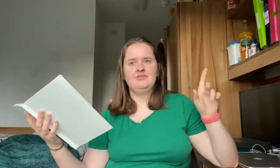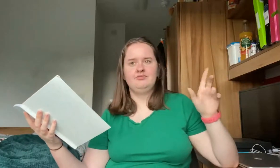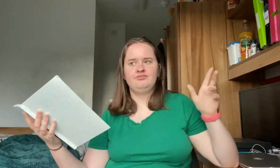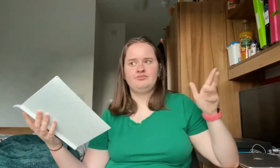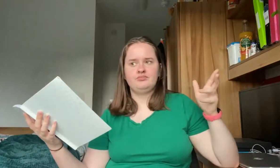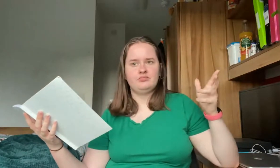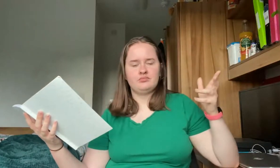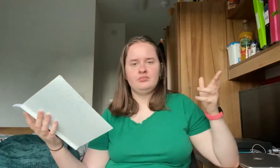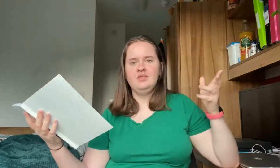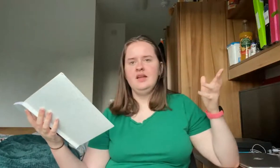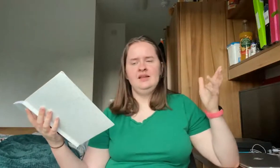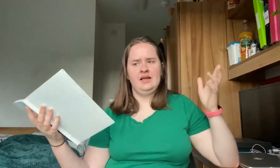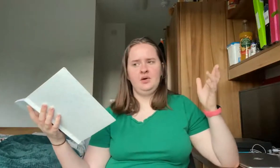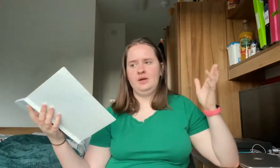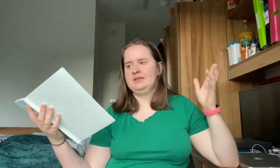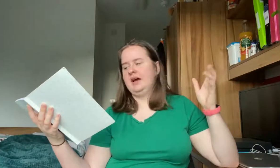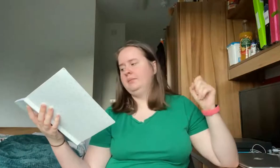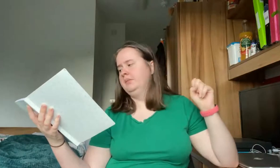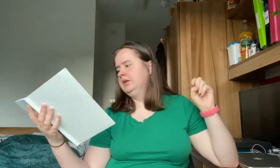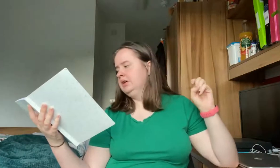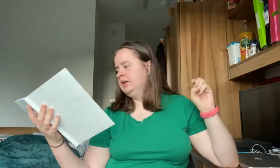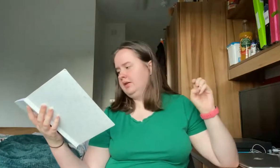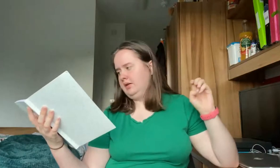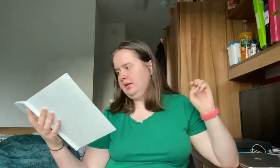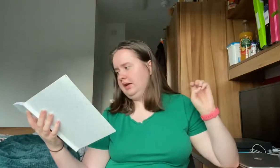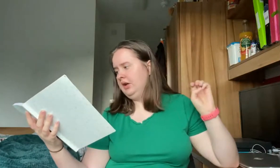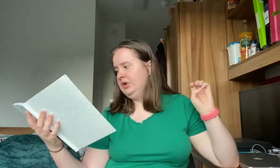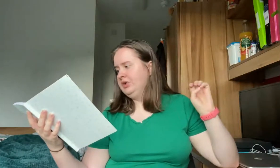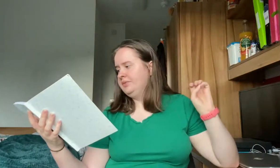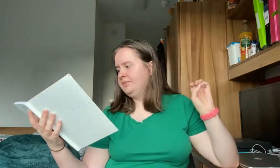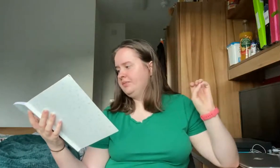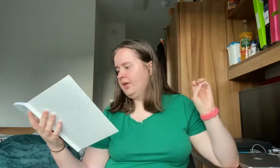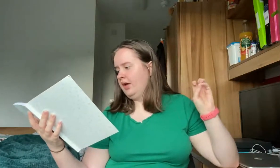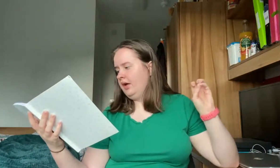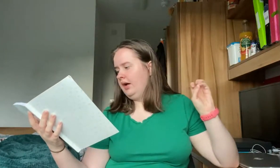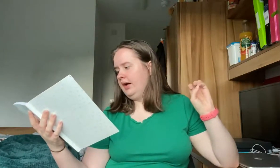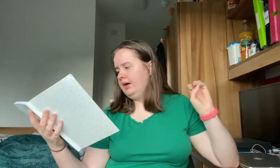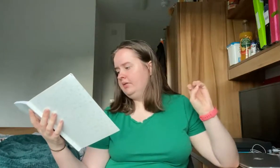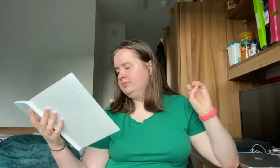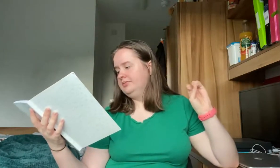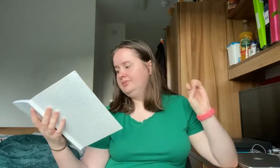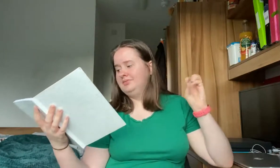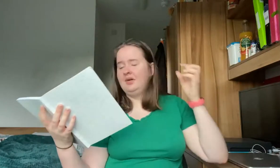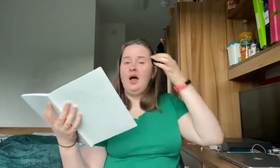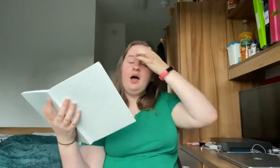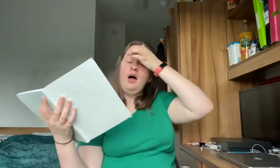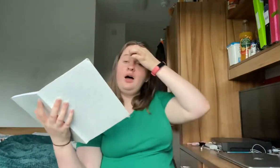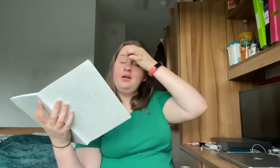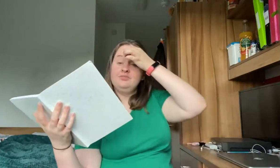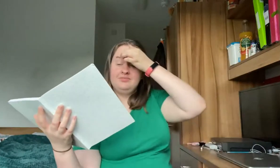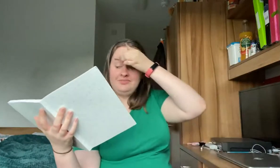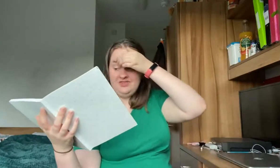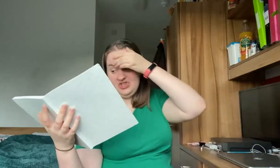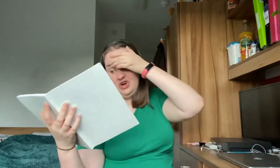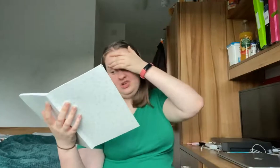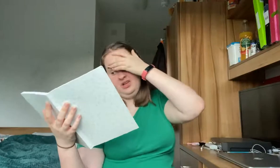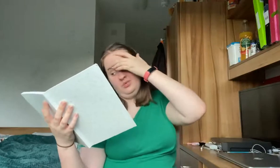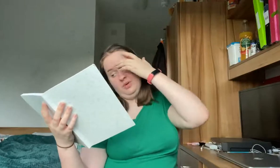in like a week's time kind of thing um the chocolate £1